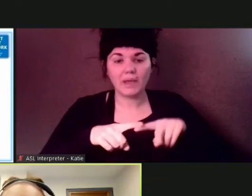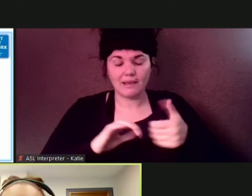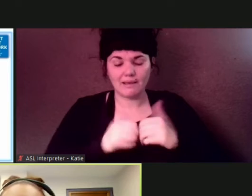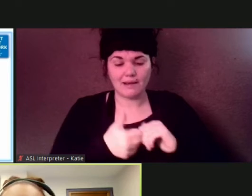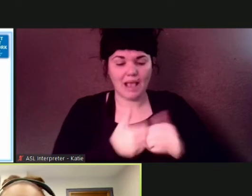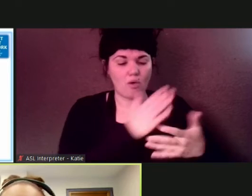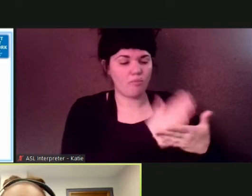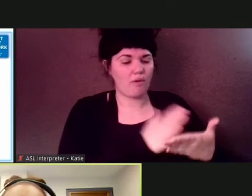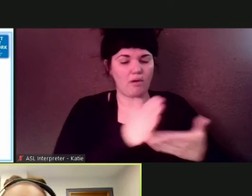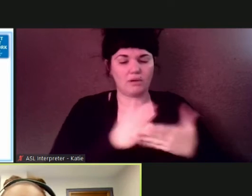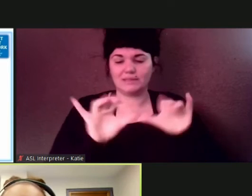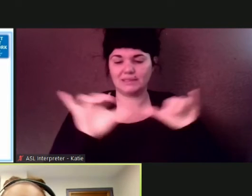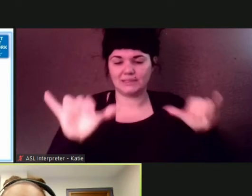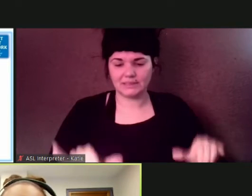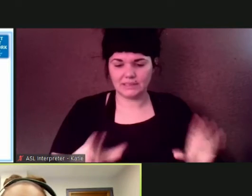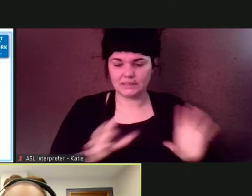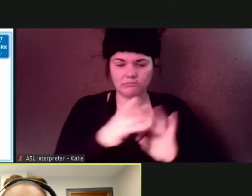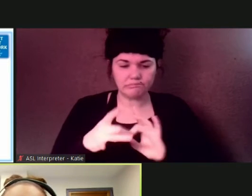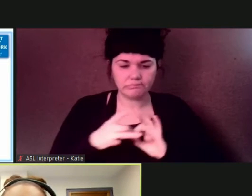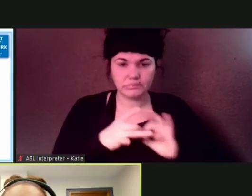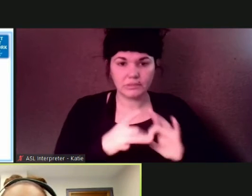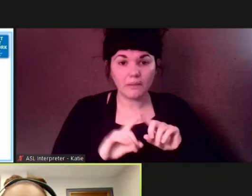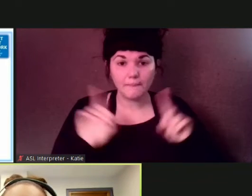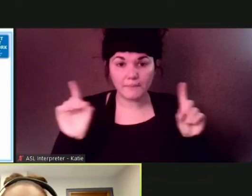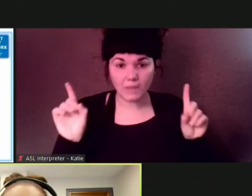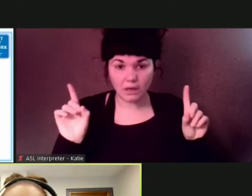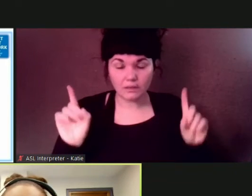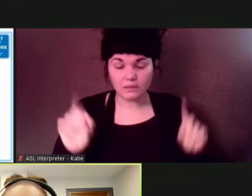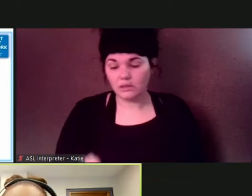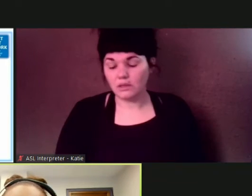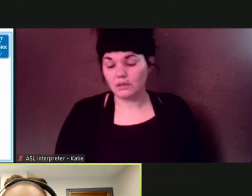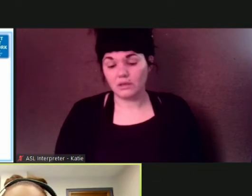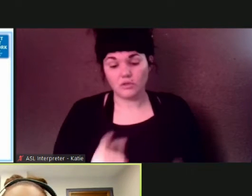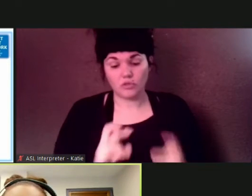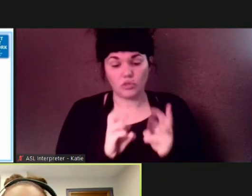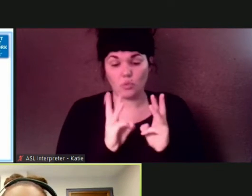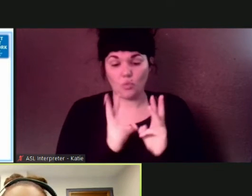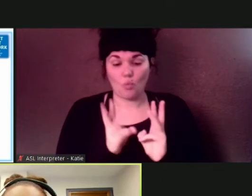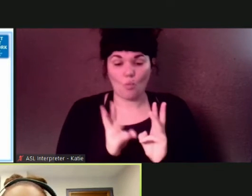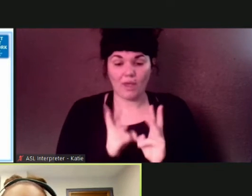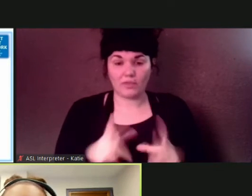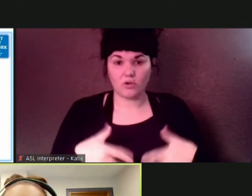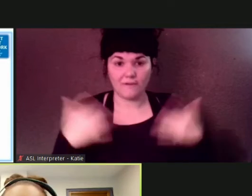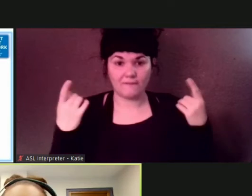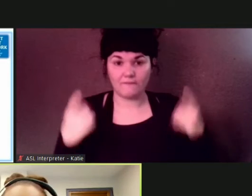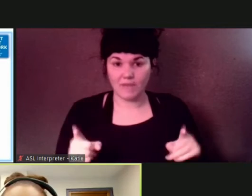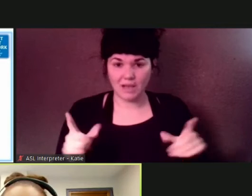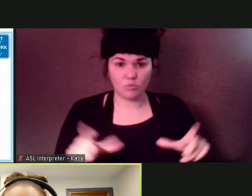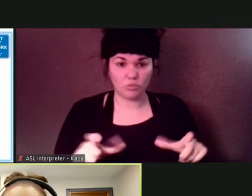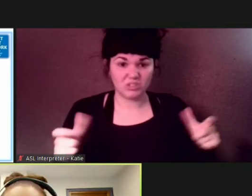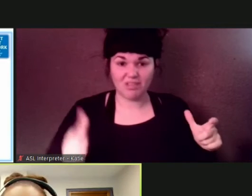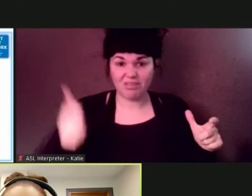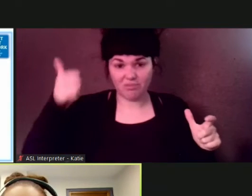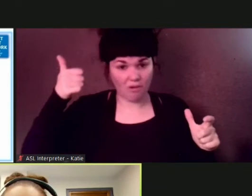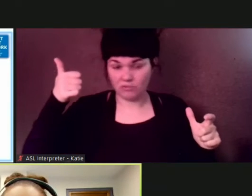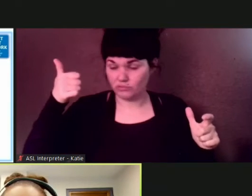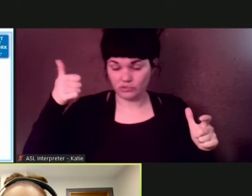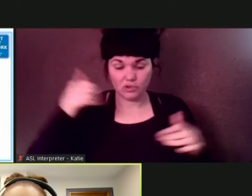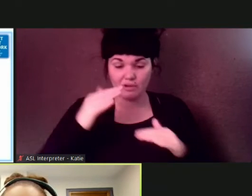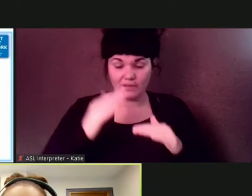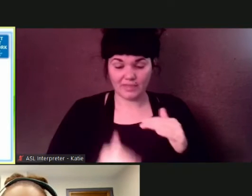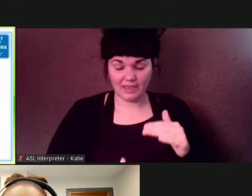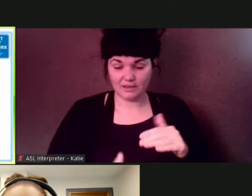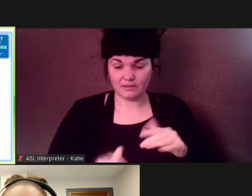but generally speaking the weather event was much larger uh than what systems are designed to handle